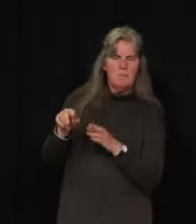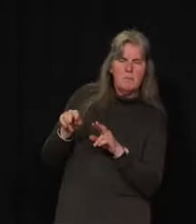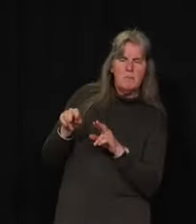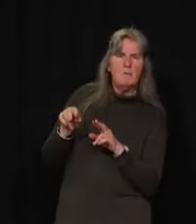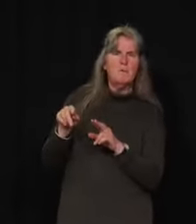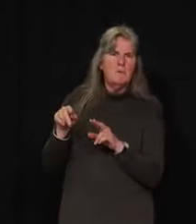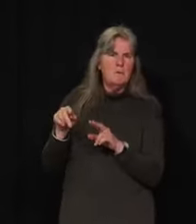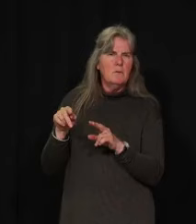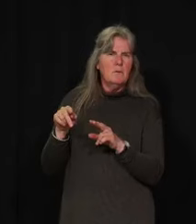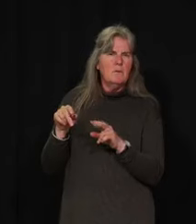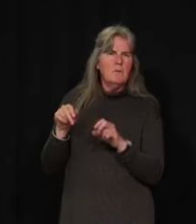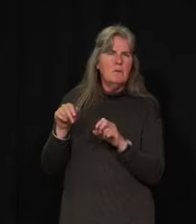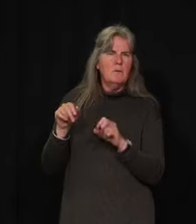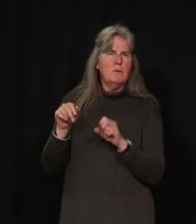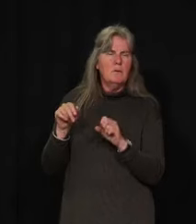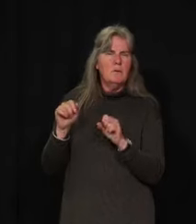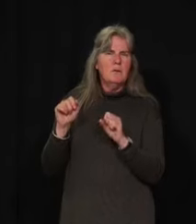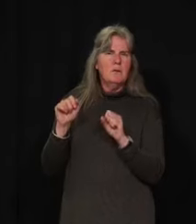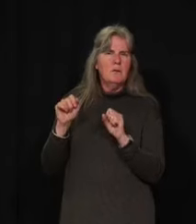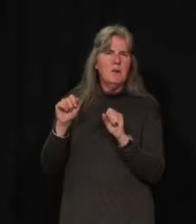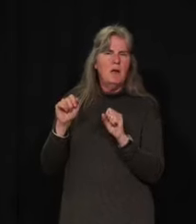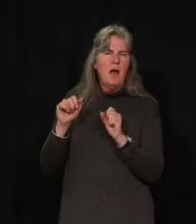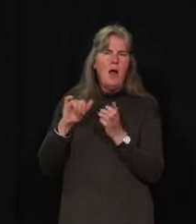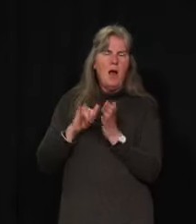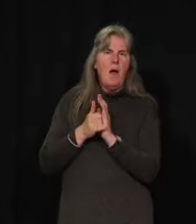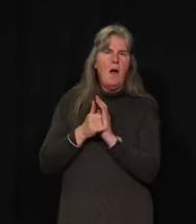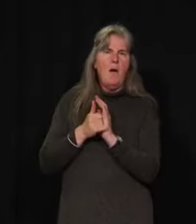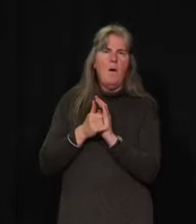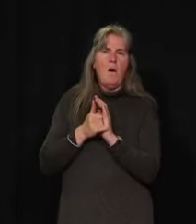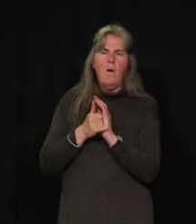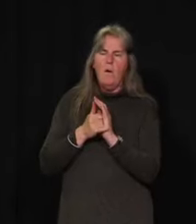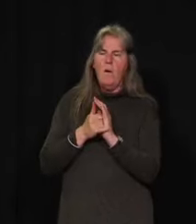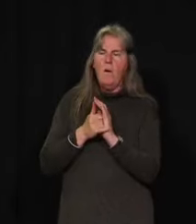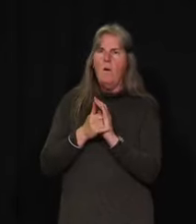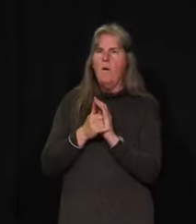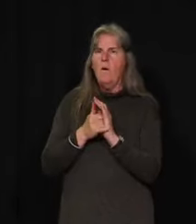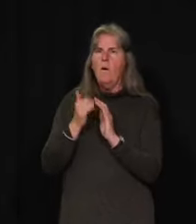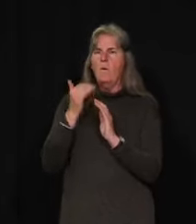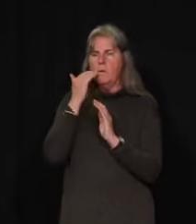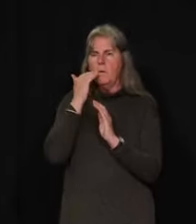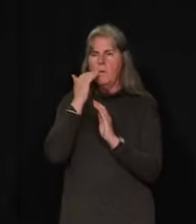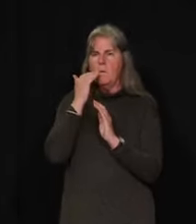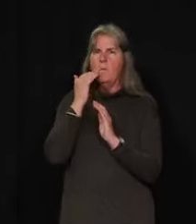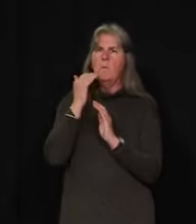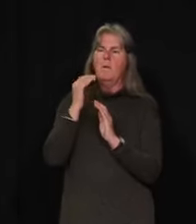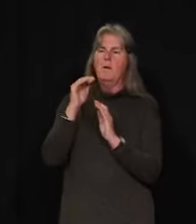could be a reasonable explanation for a number of people at a campsite.